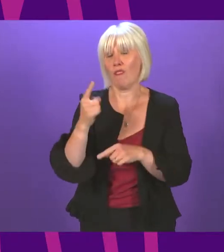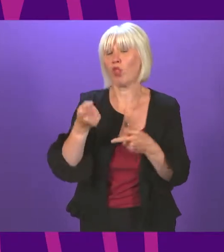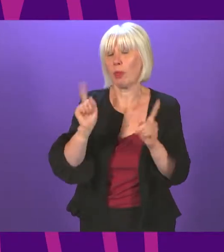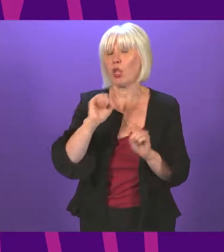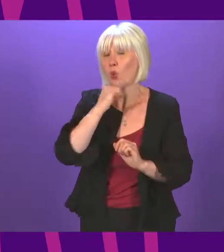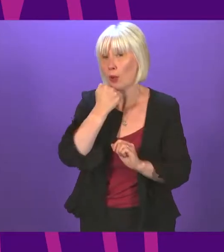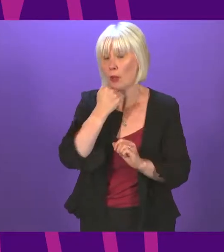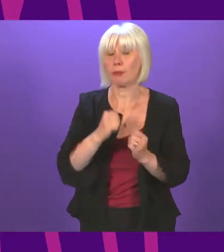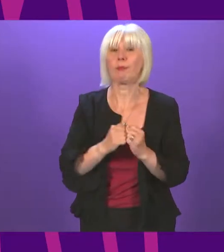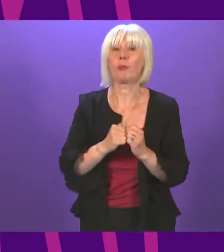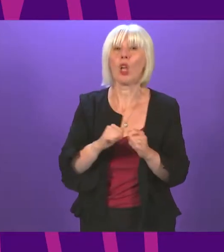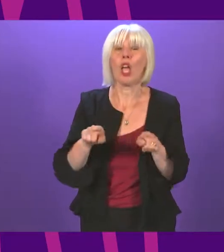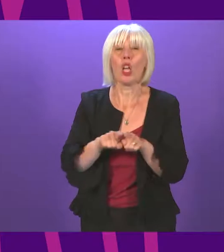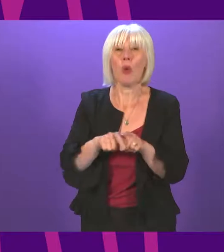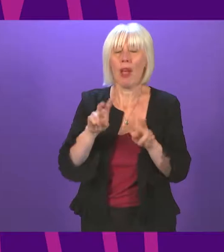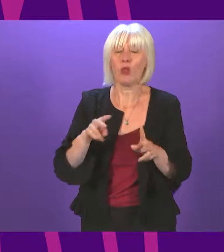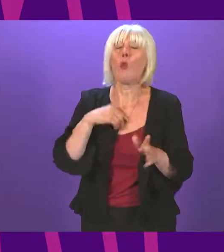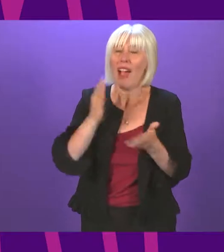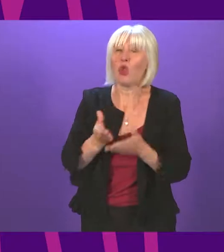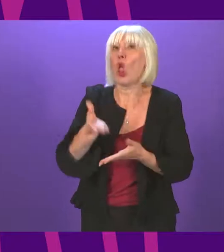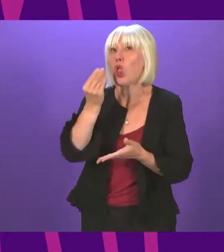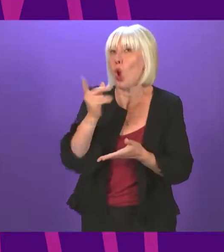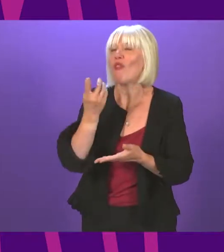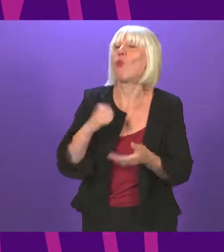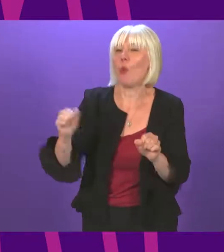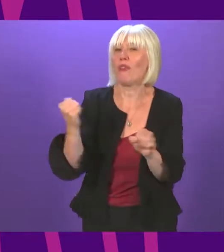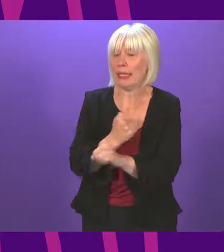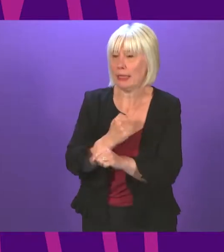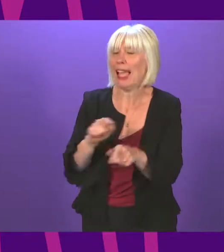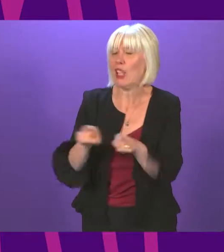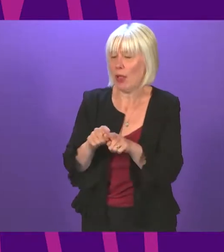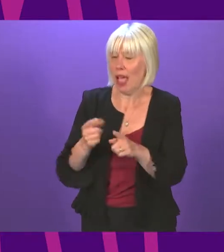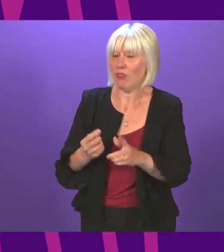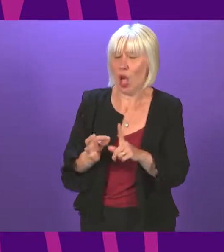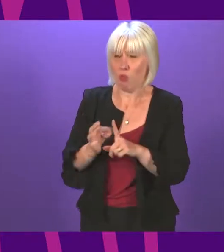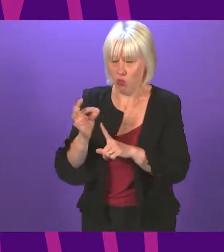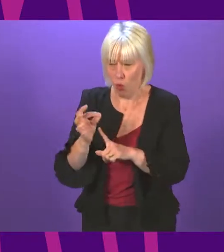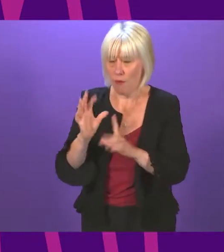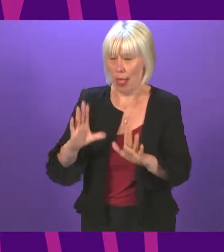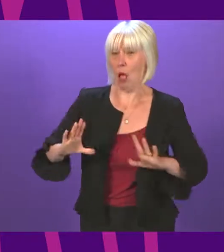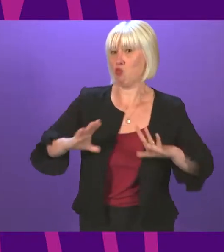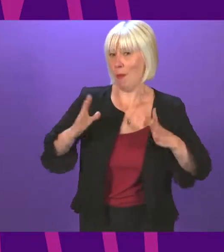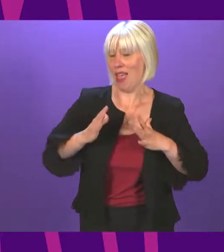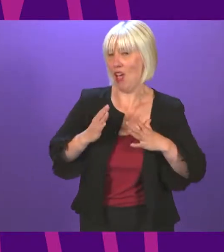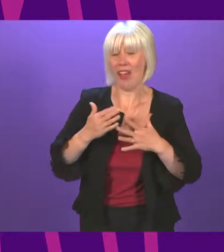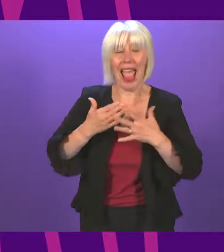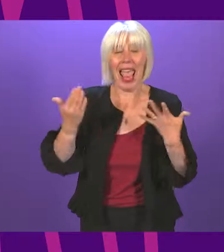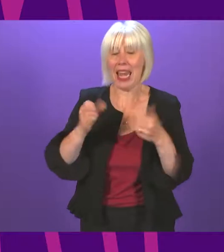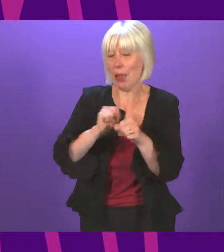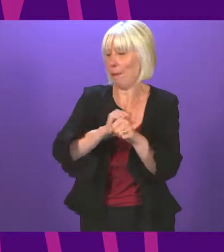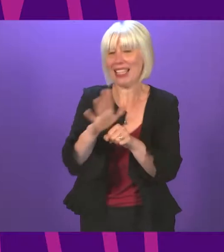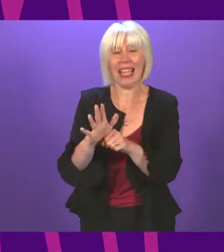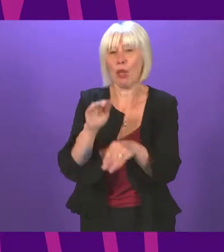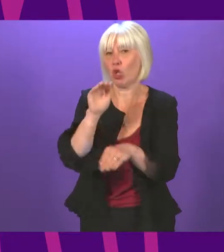took the necessary steps towards learning lessons and improving understanding and preparedness for future pandemics when we